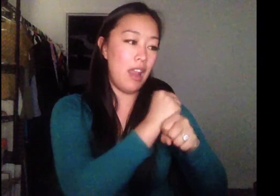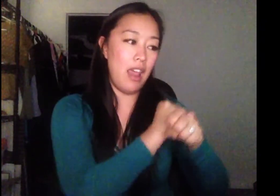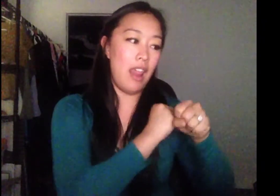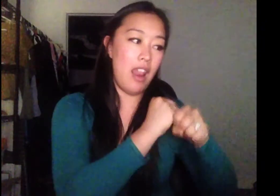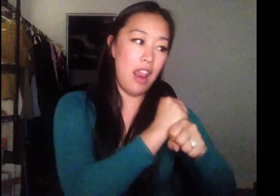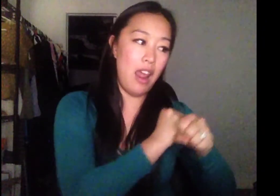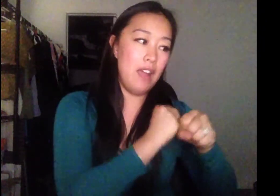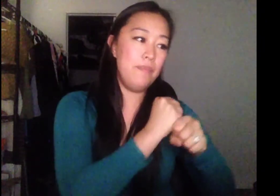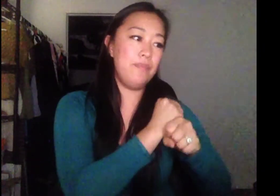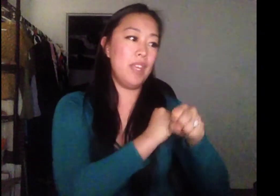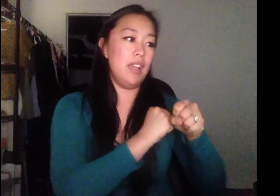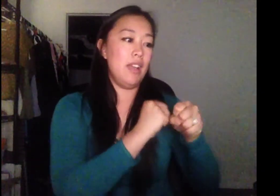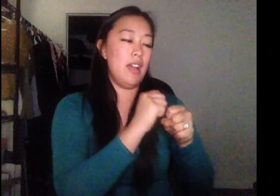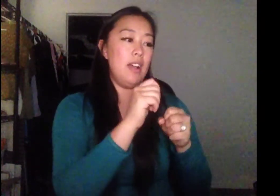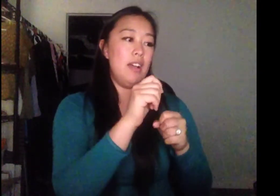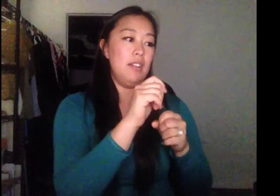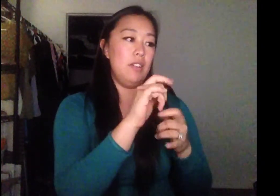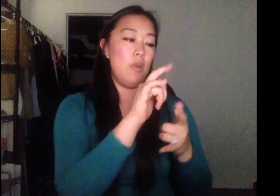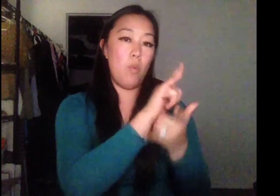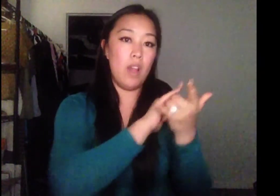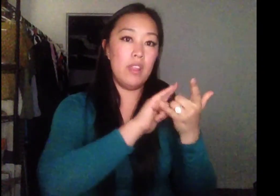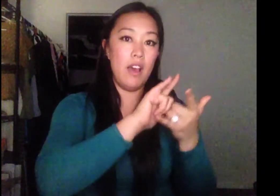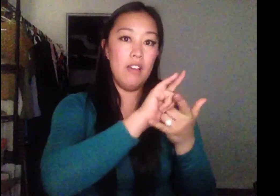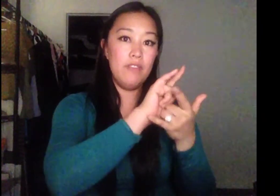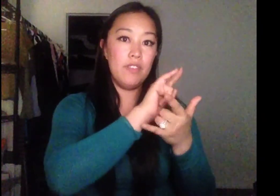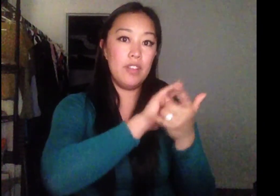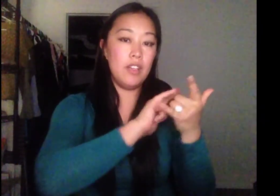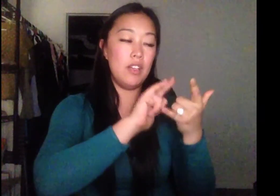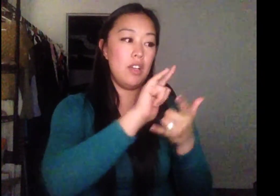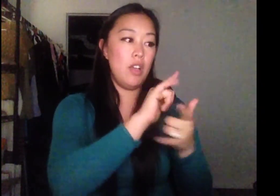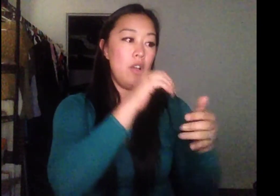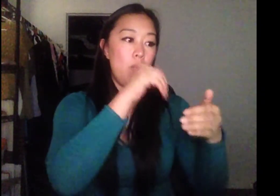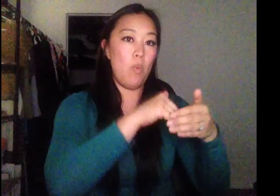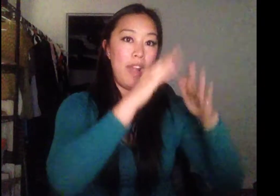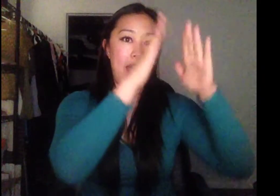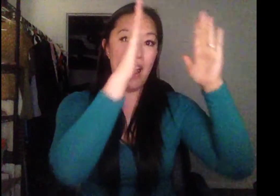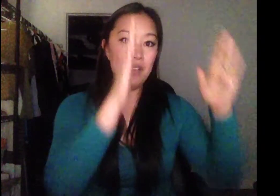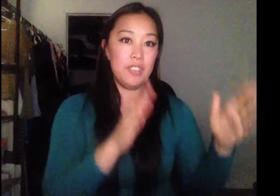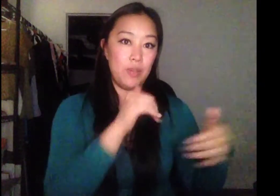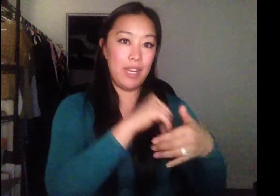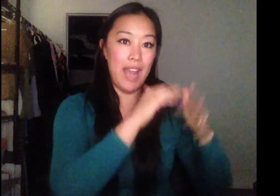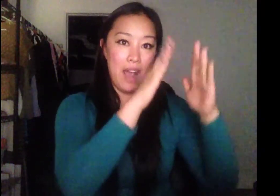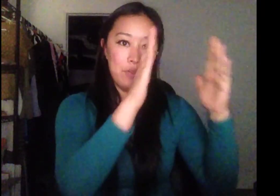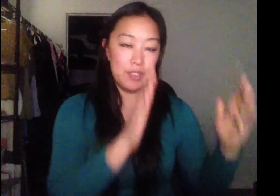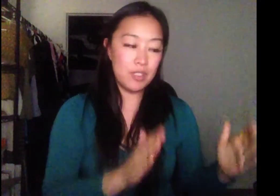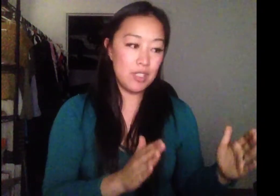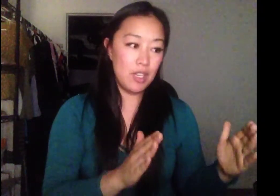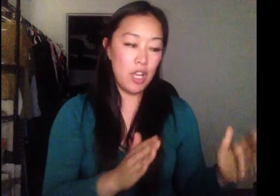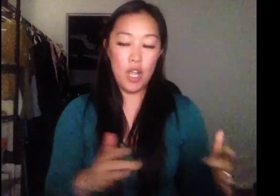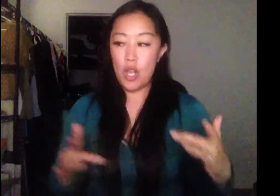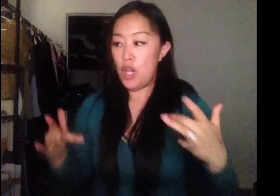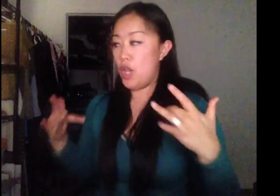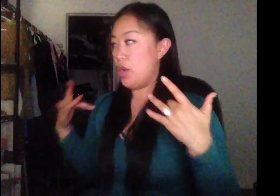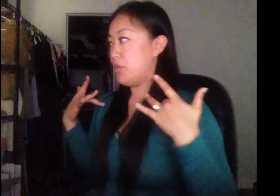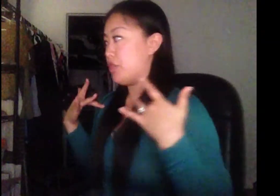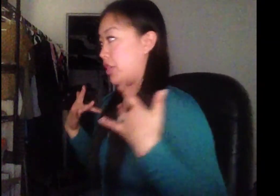one love, one house. So in house, no shirt,